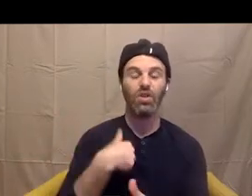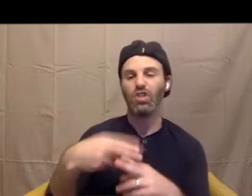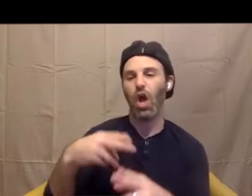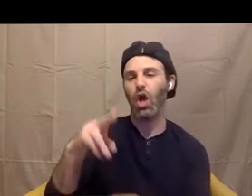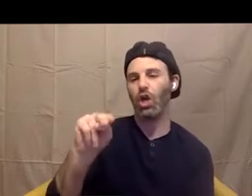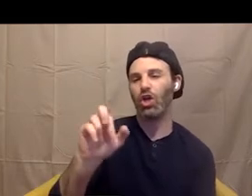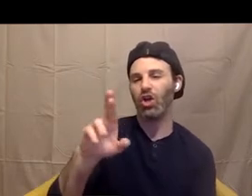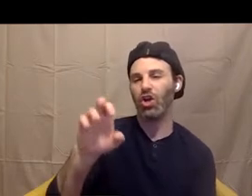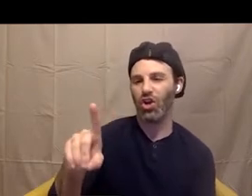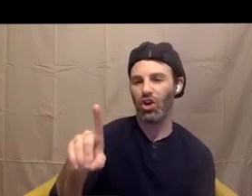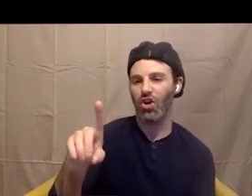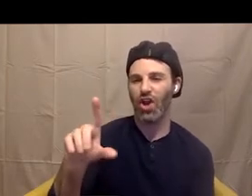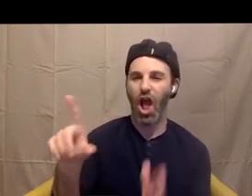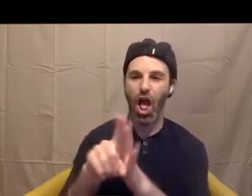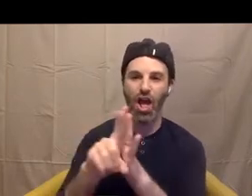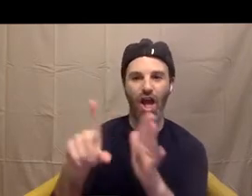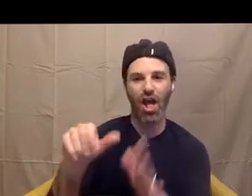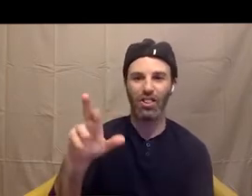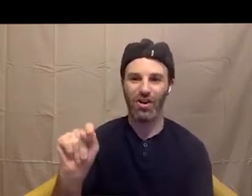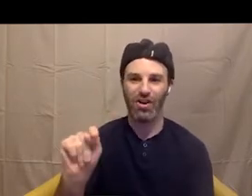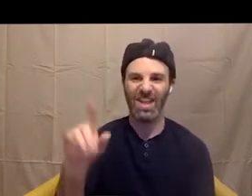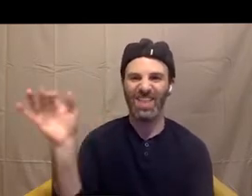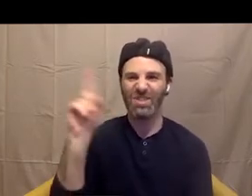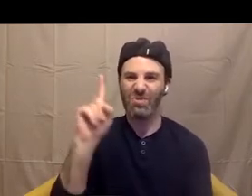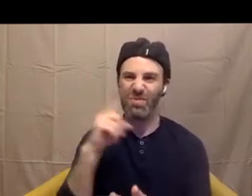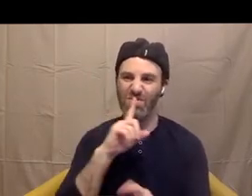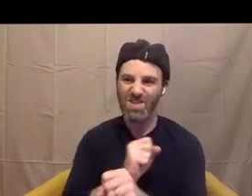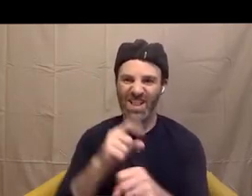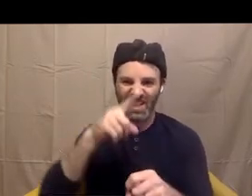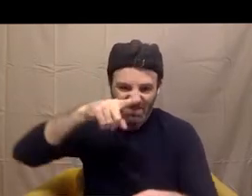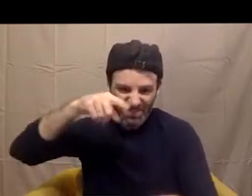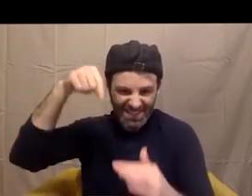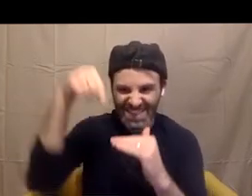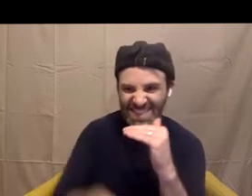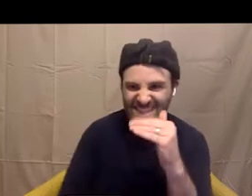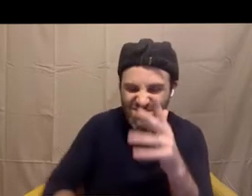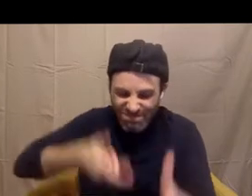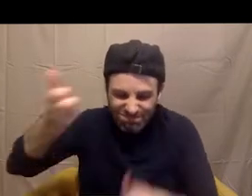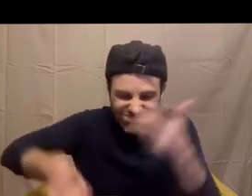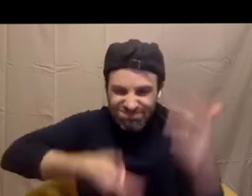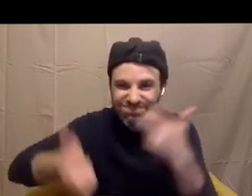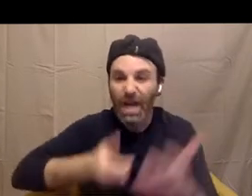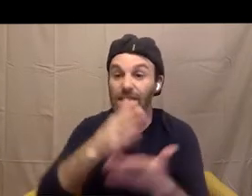topic. And we make it clear that, like, some people like to know lots more about things, and some people don't. So you can skip those pages.